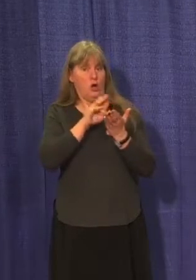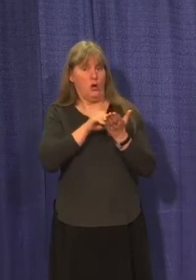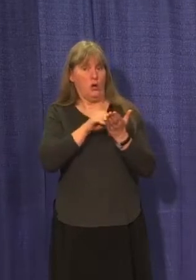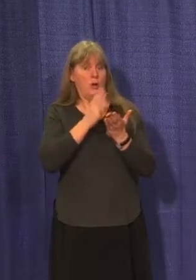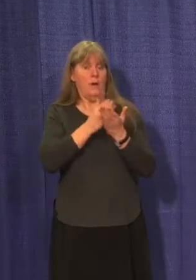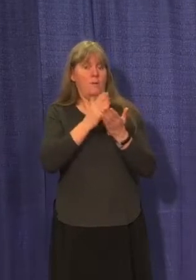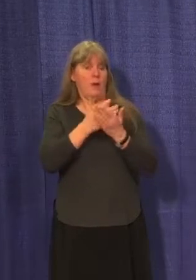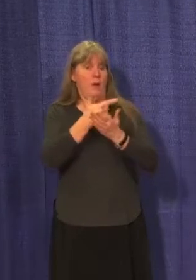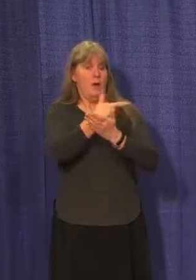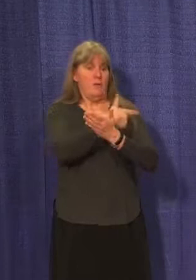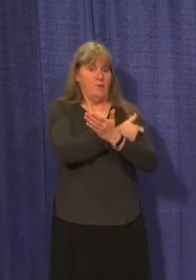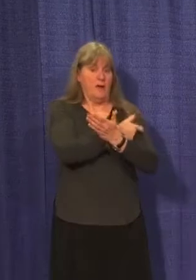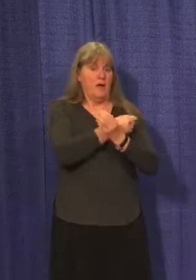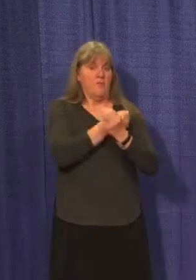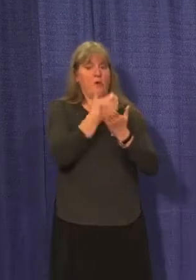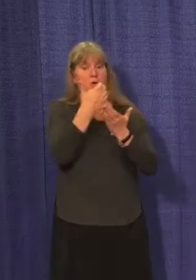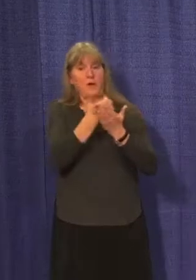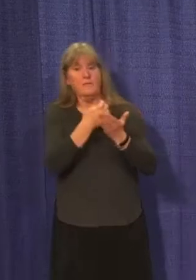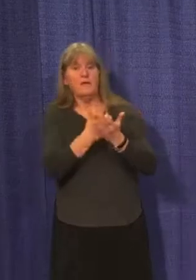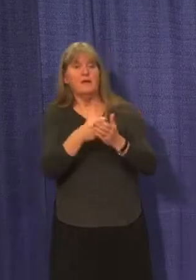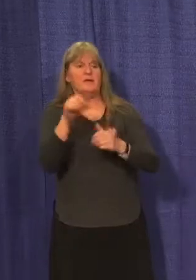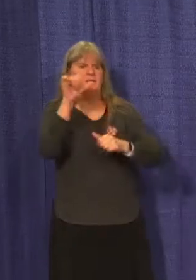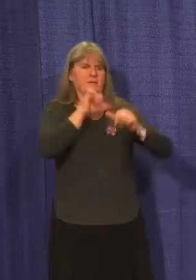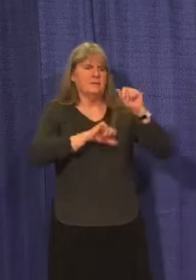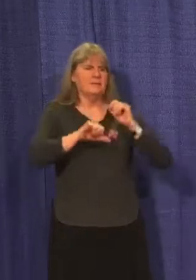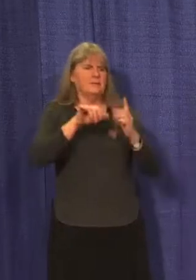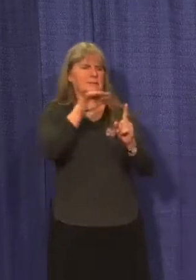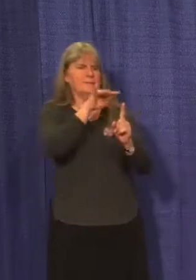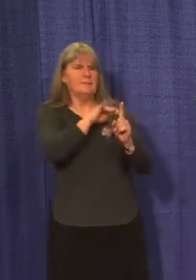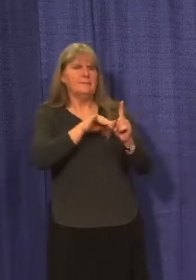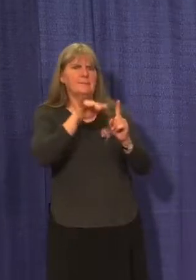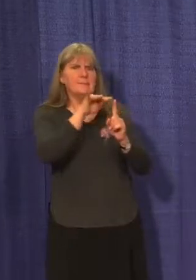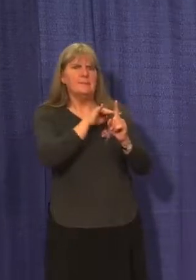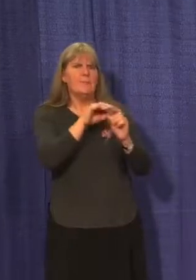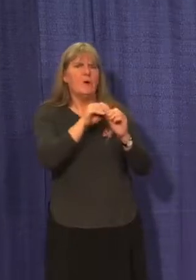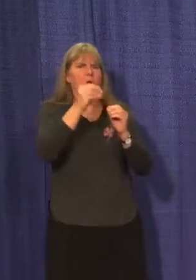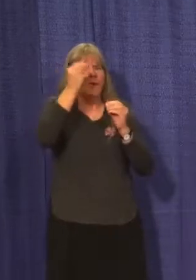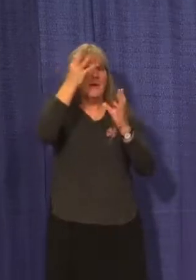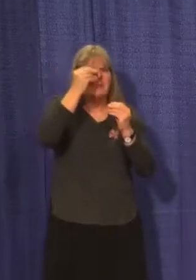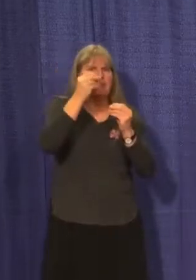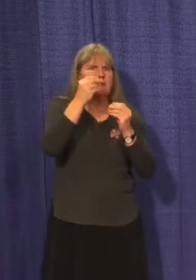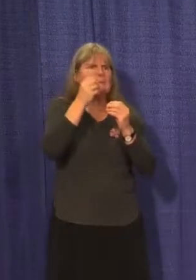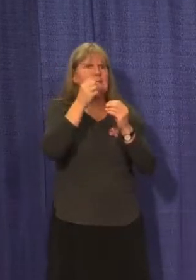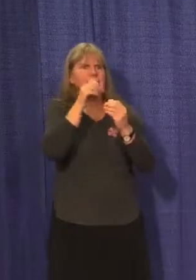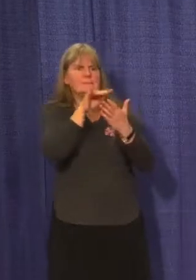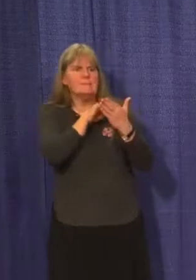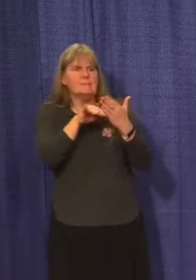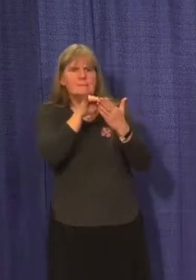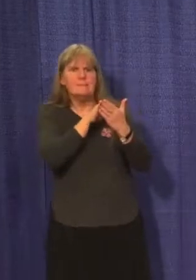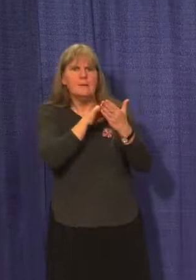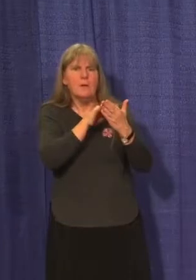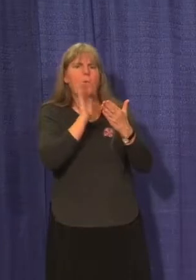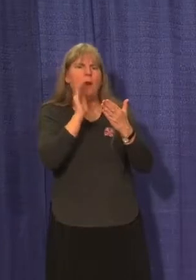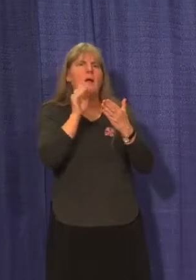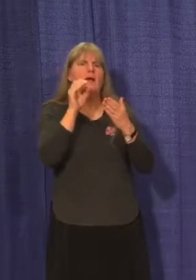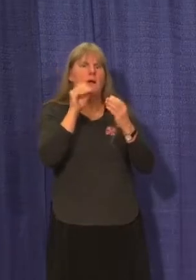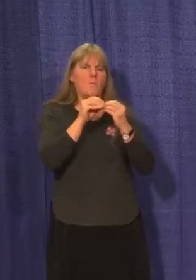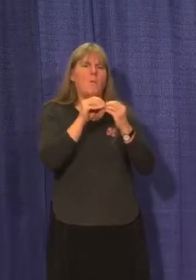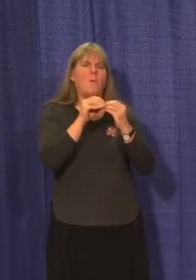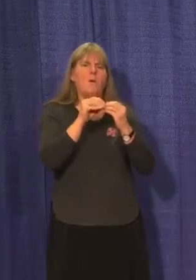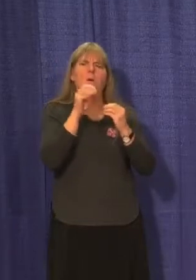vaccine, with more evidence from the studies and more actual data, we will be able to start to anticipate,